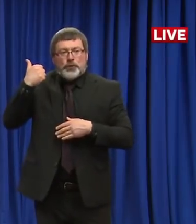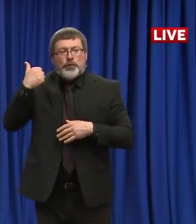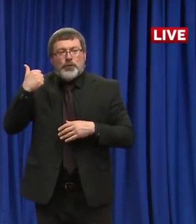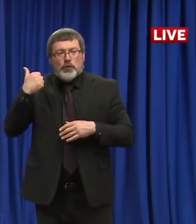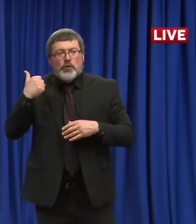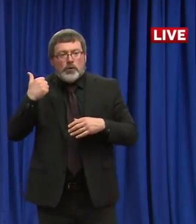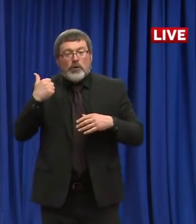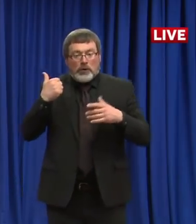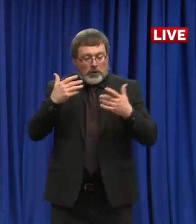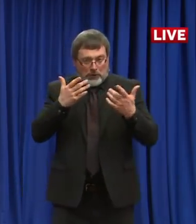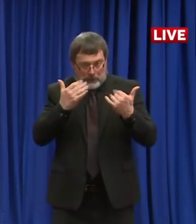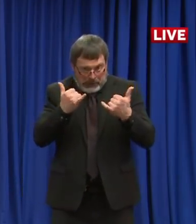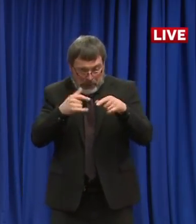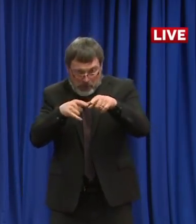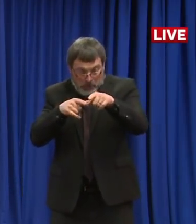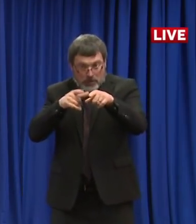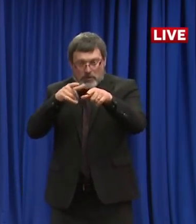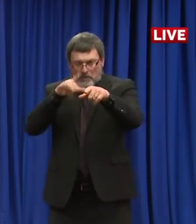beneficial.